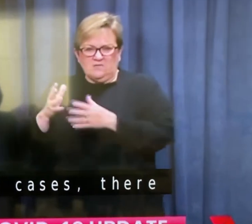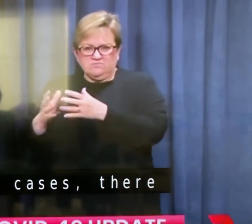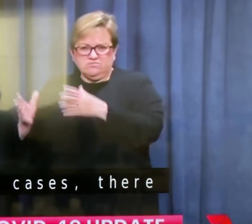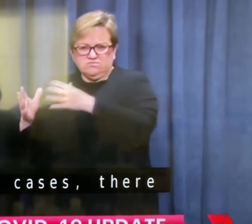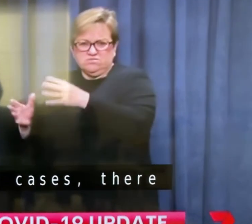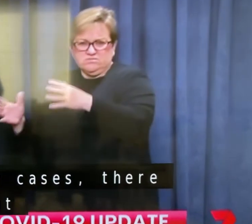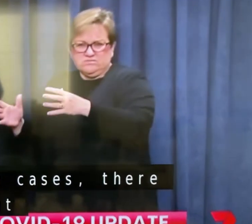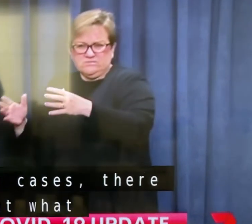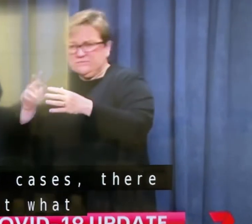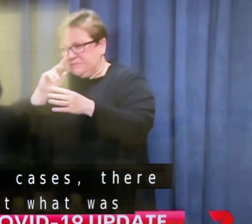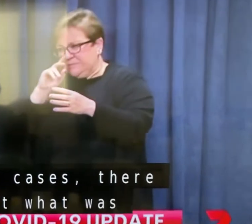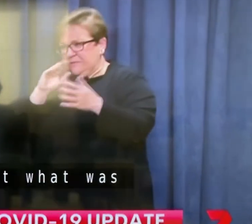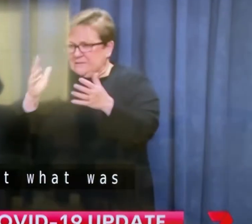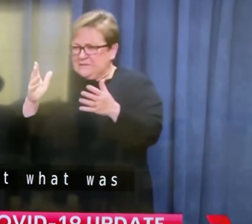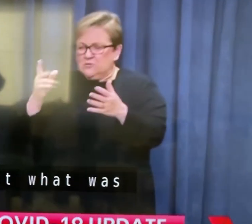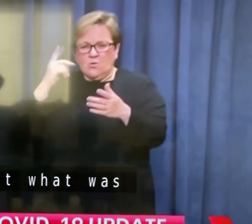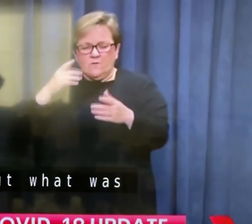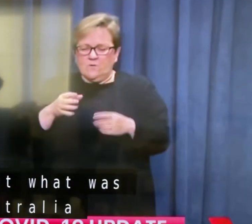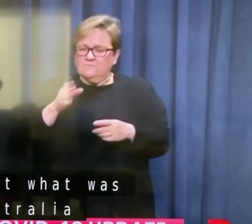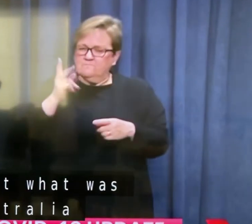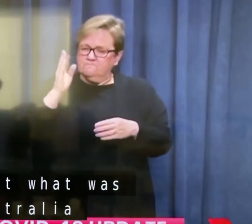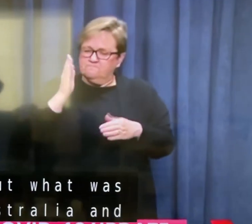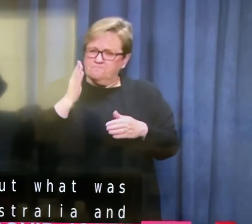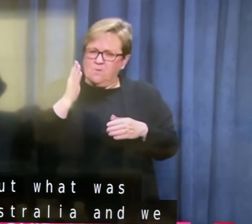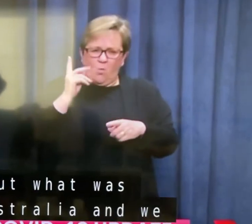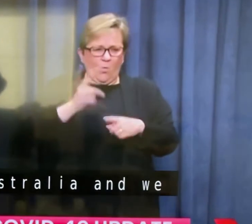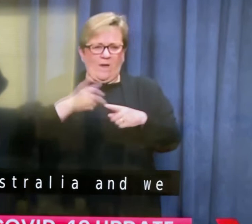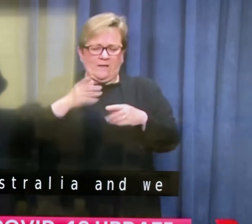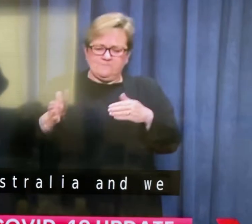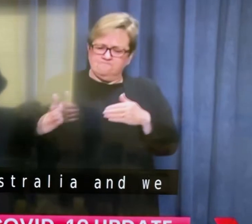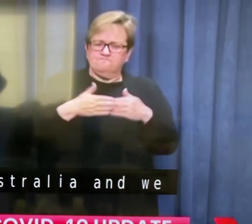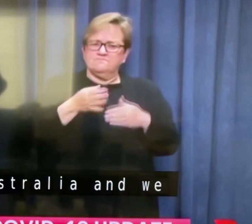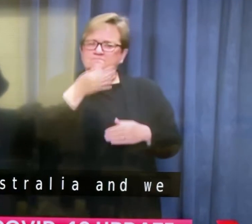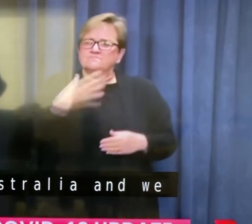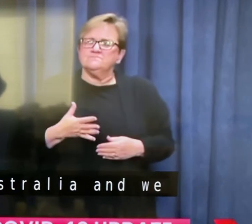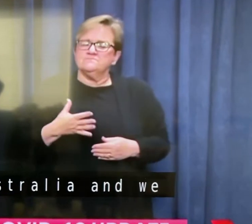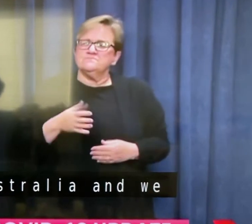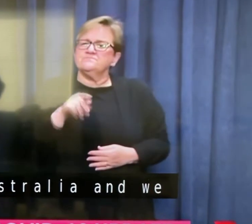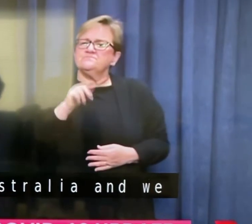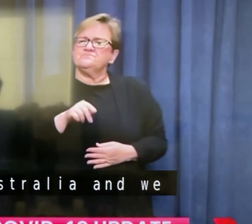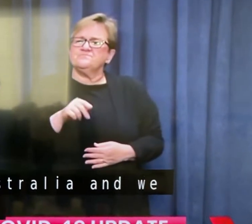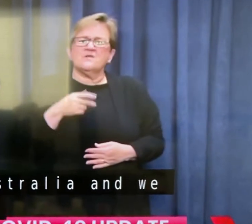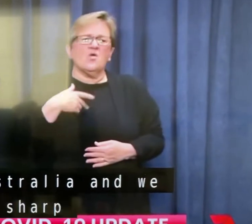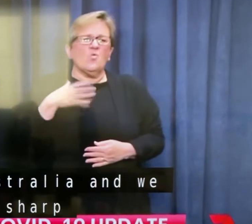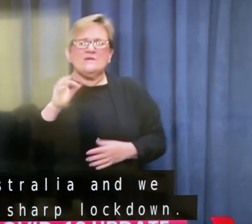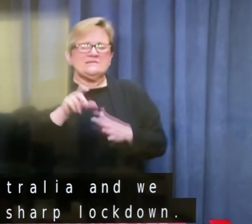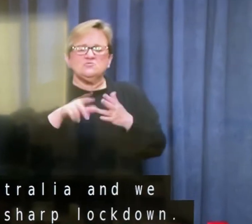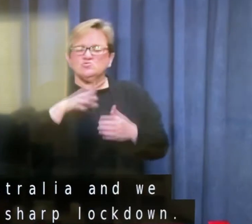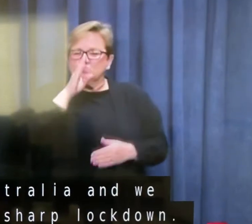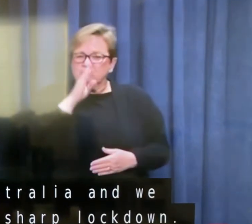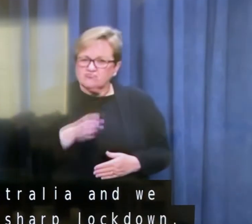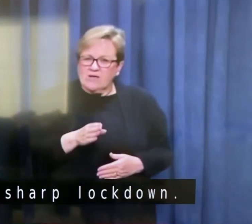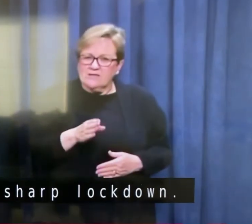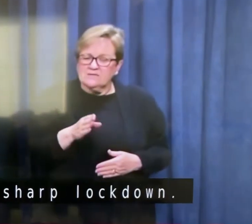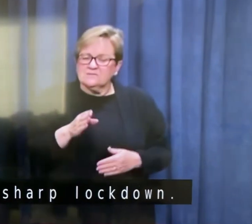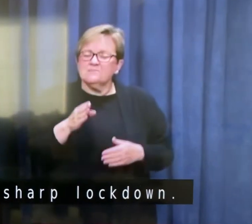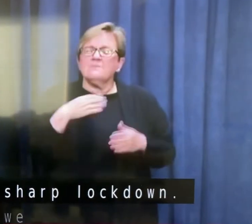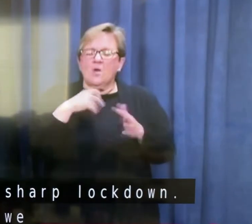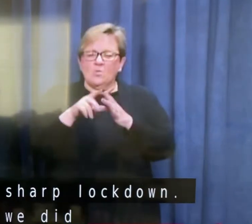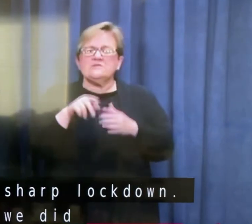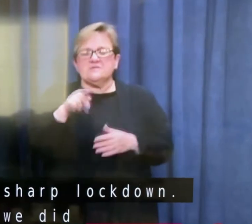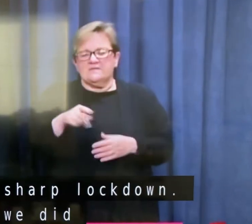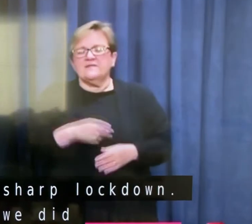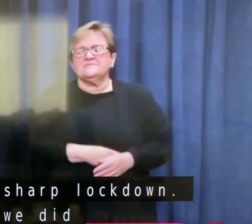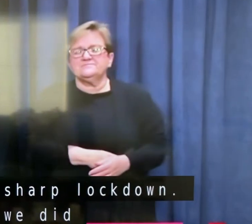And we went to this short, sharp lockdown. So it wasn't something we did immediately but we went to it. And